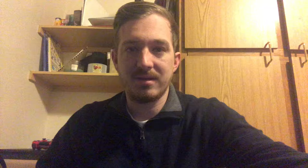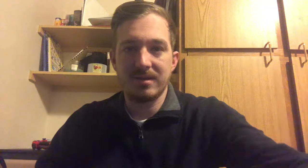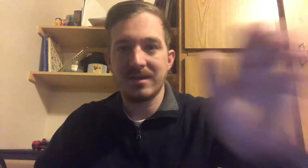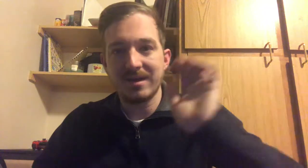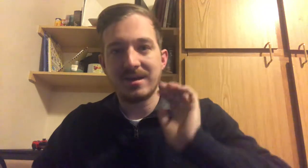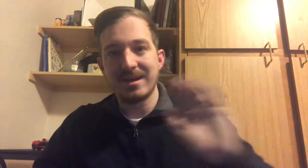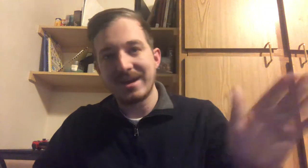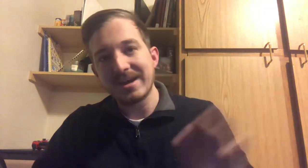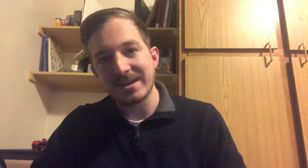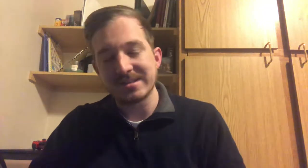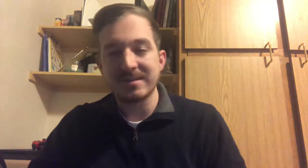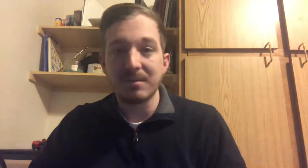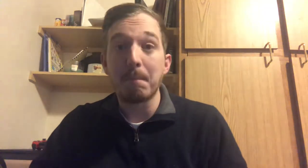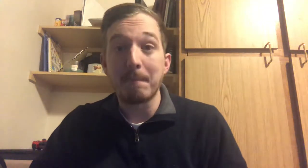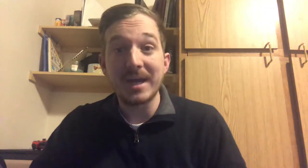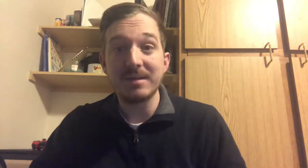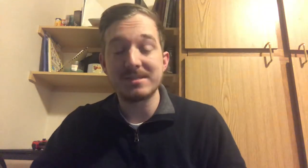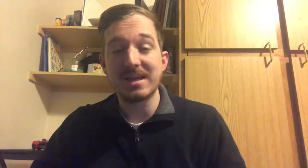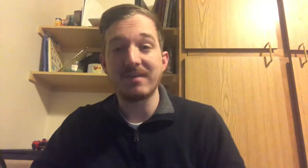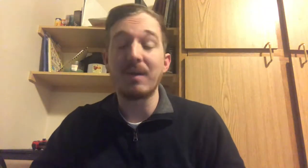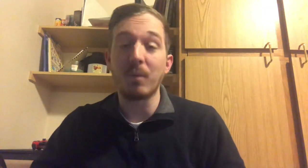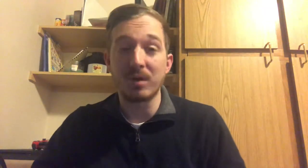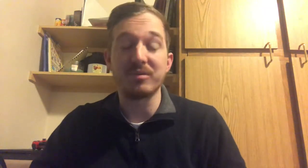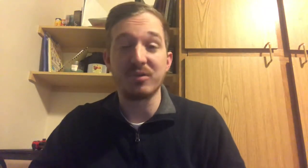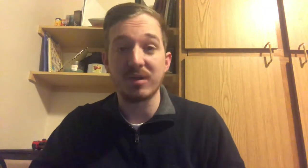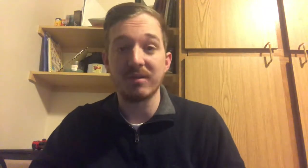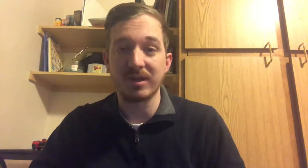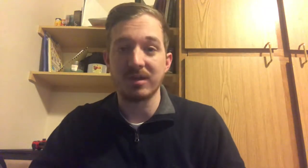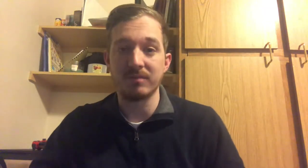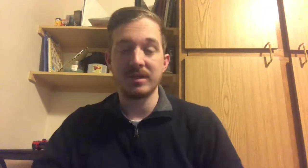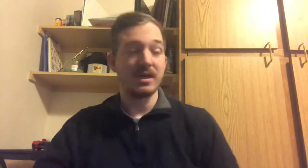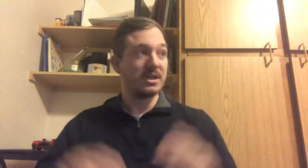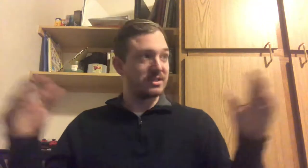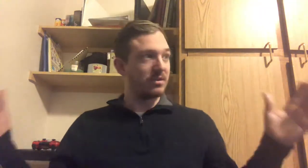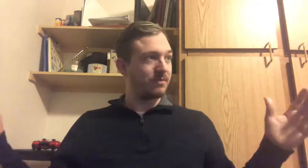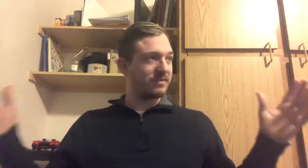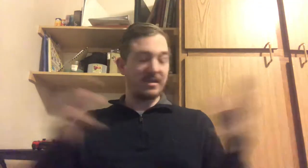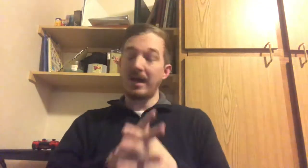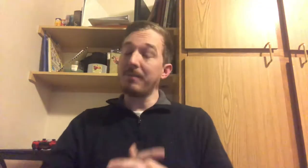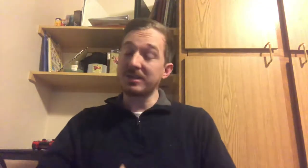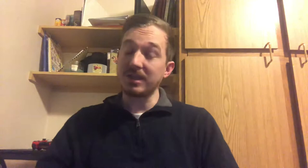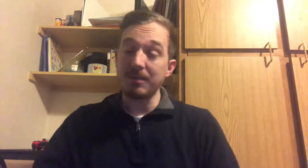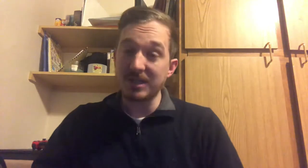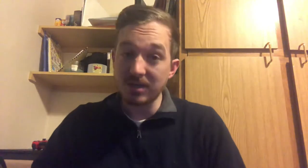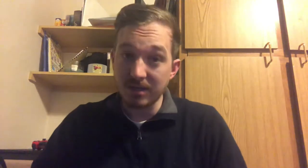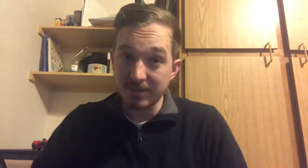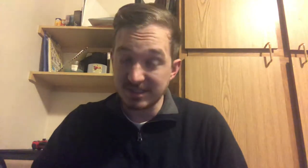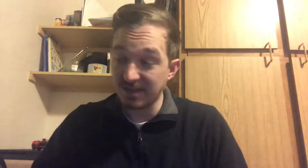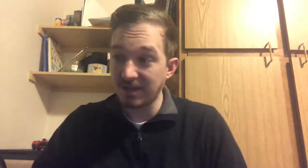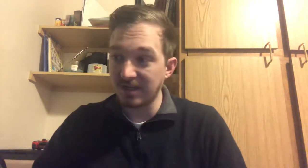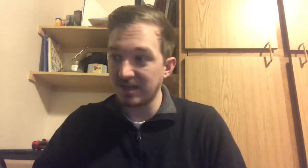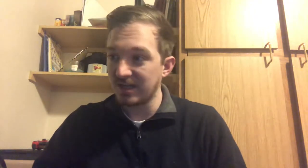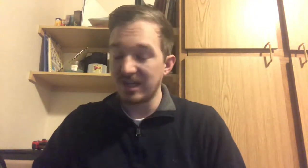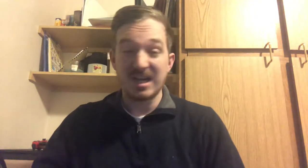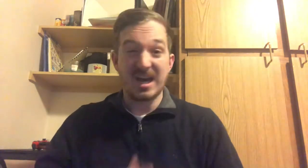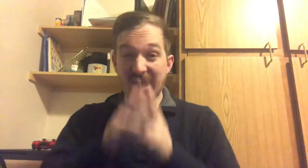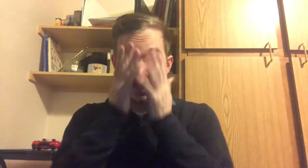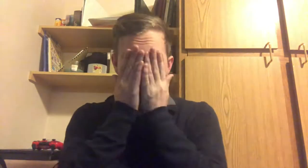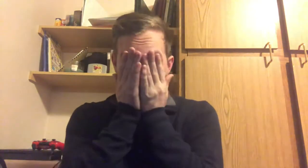Hey guys, my name is Dave and welcome to another video. So today I'm actually going to be talking about something that I can't